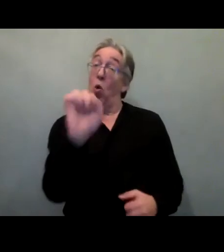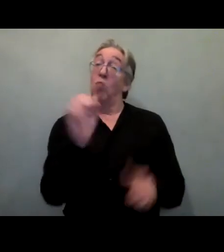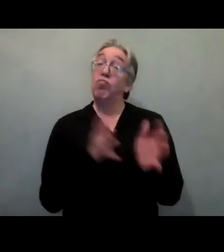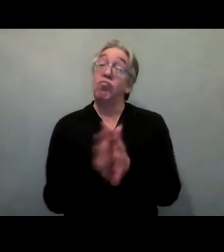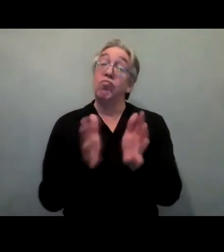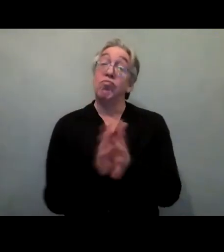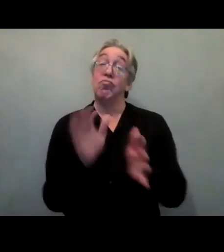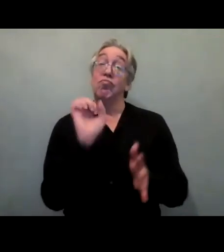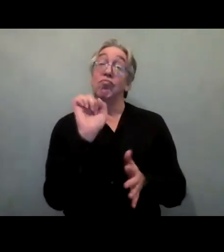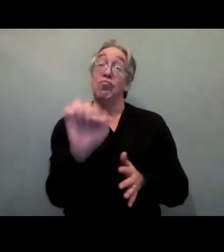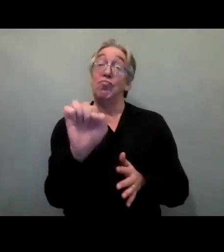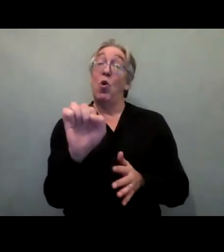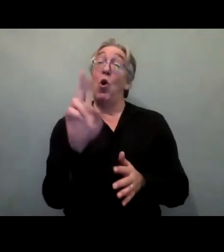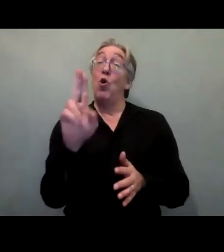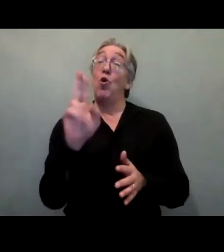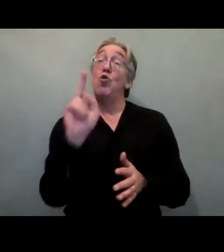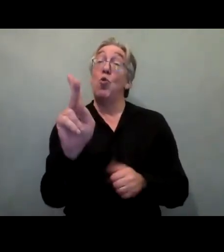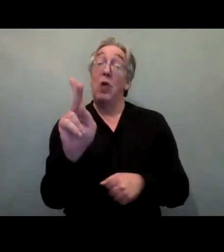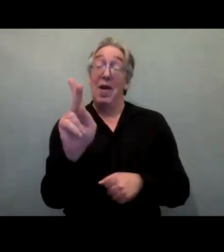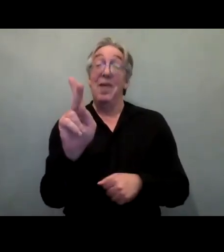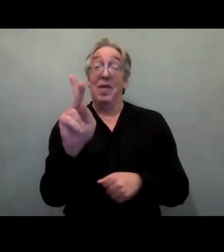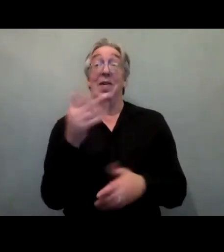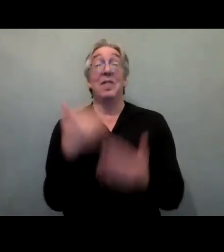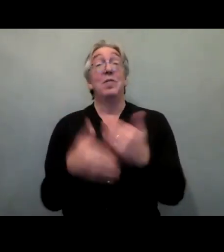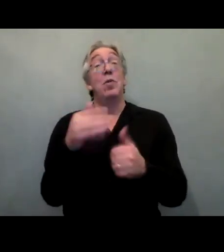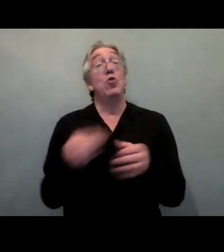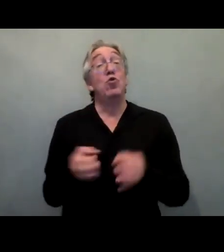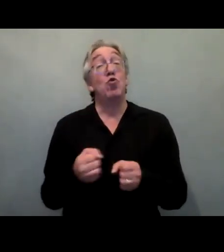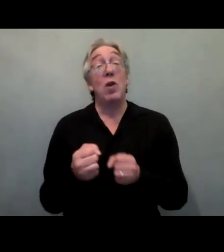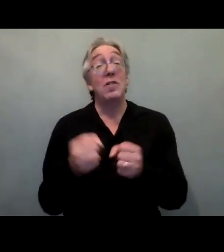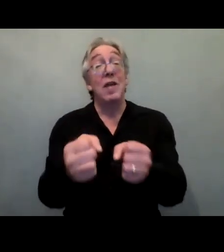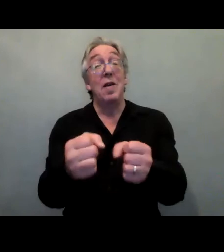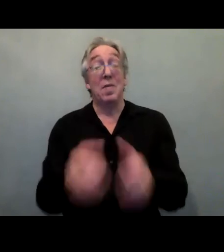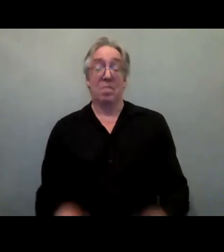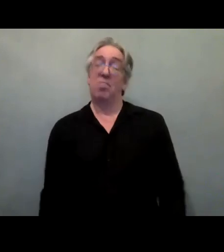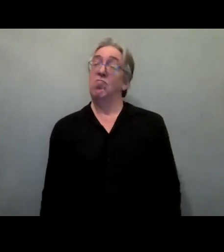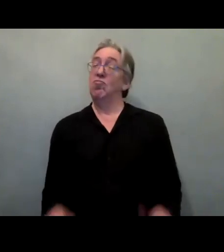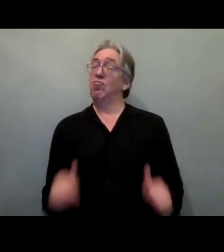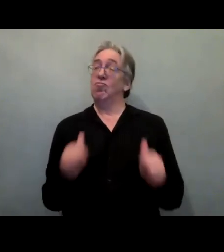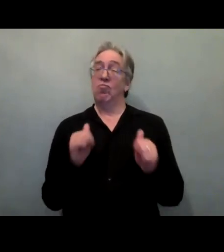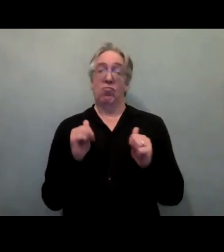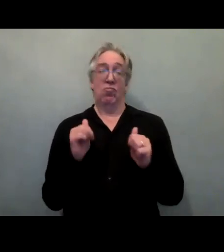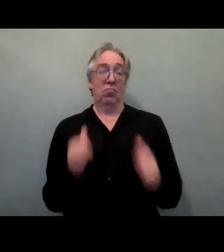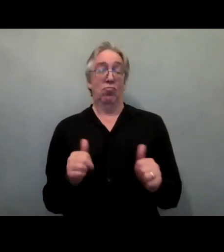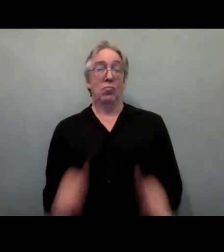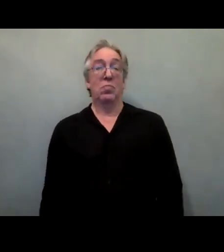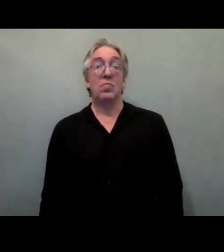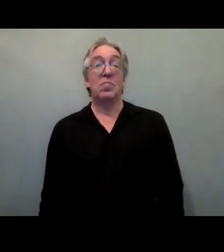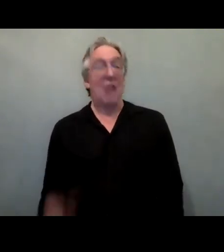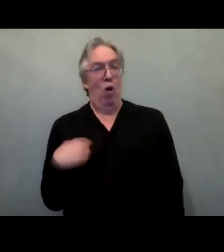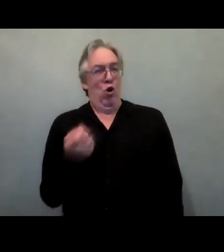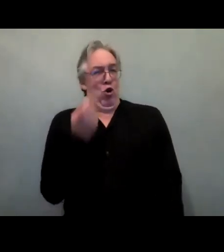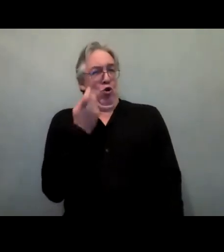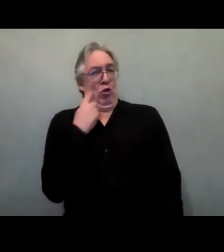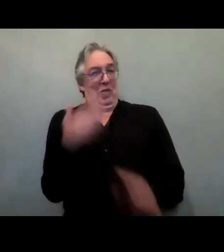heard from the UK minister just on the plenary call just before this call. So that was good, as well as the work